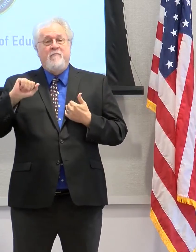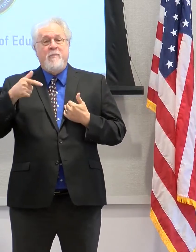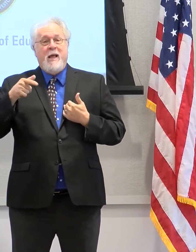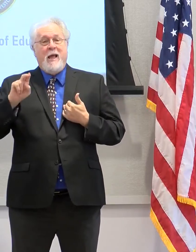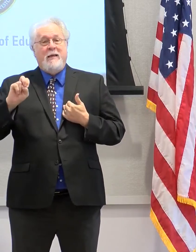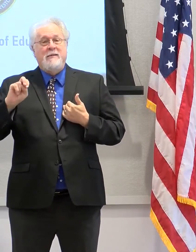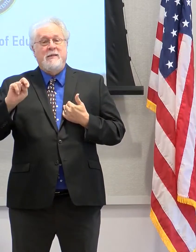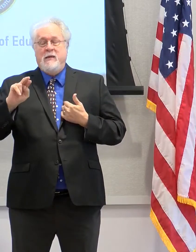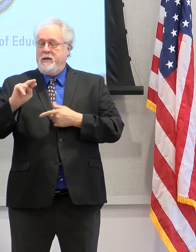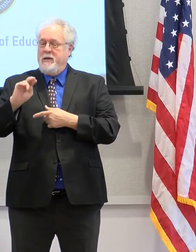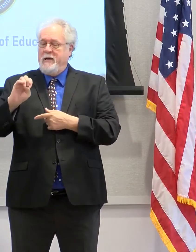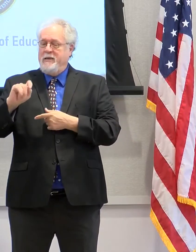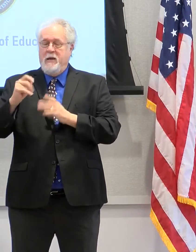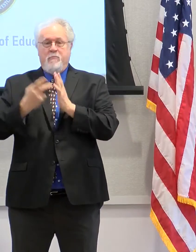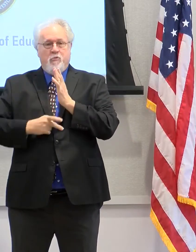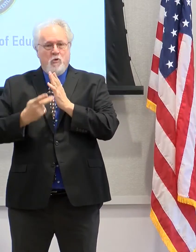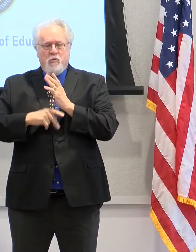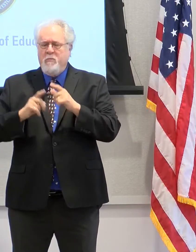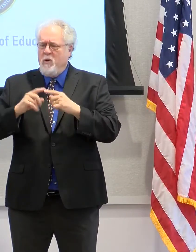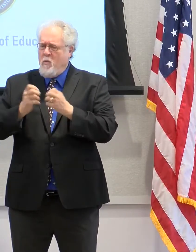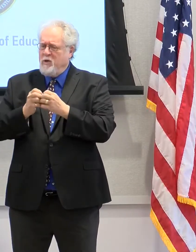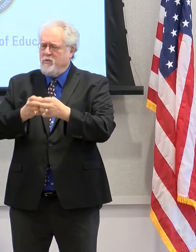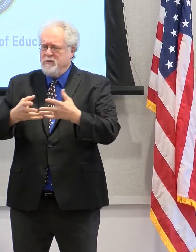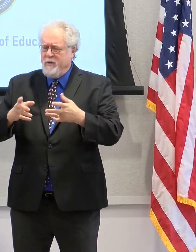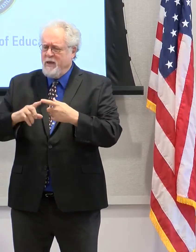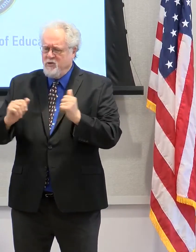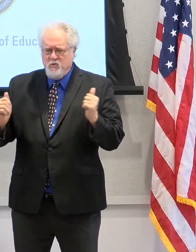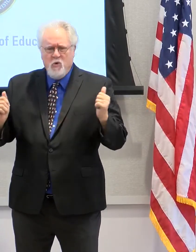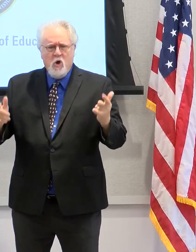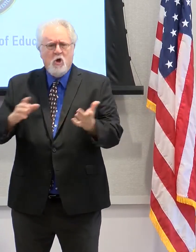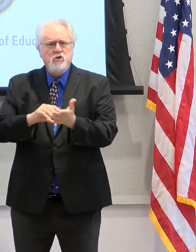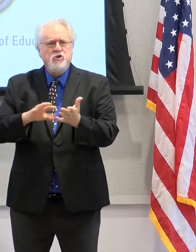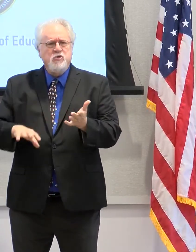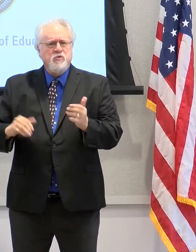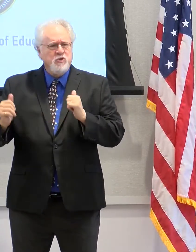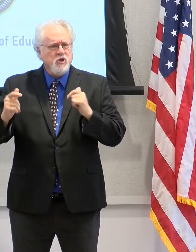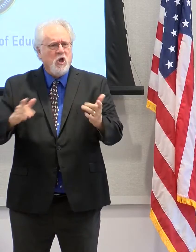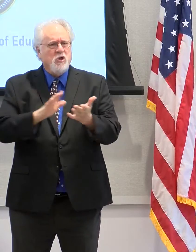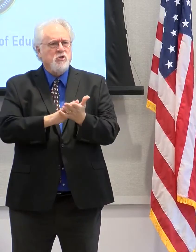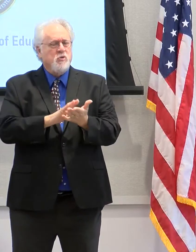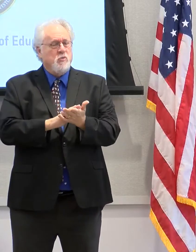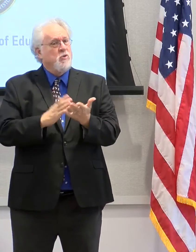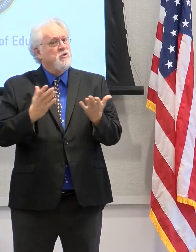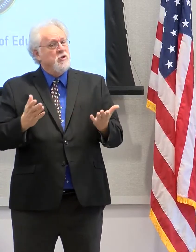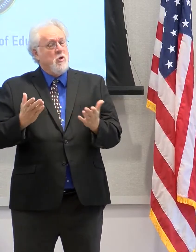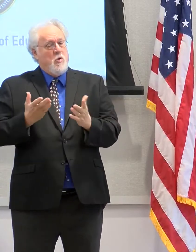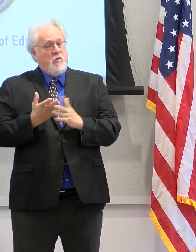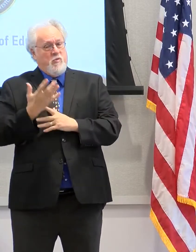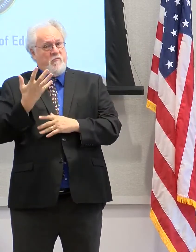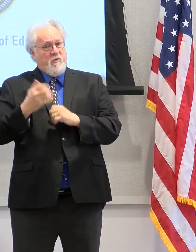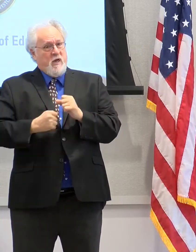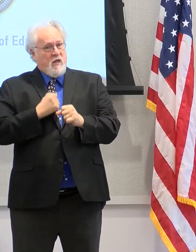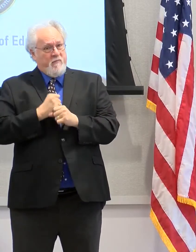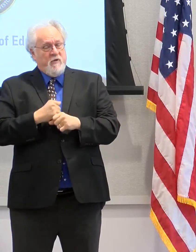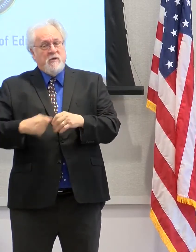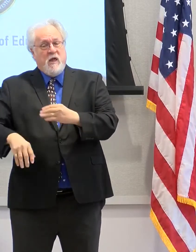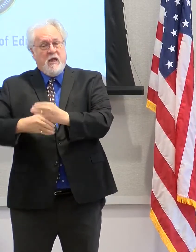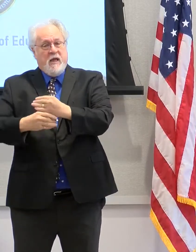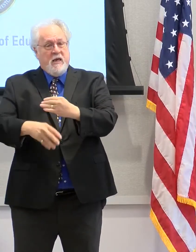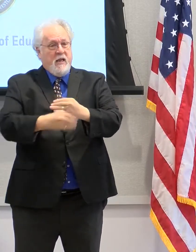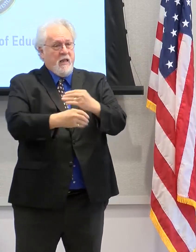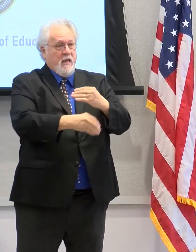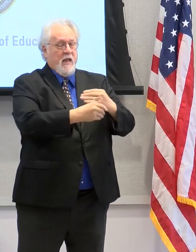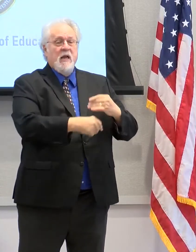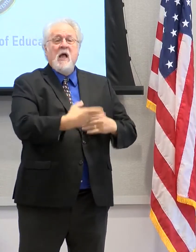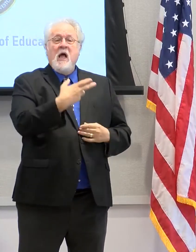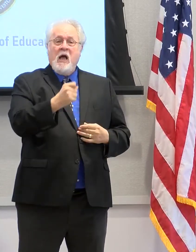wanted to expand that to every single student at every single school. And so throughout the last five years, we've added that. And, for example, our